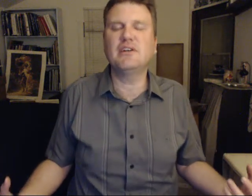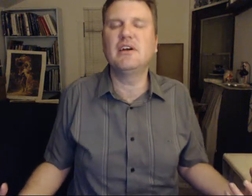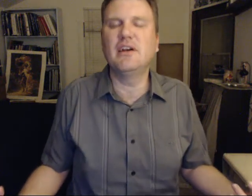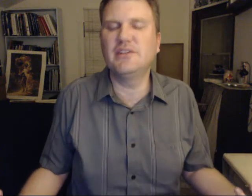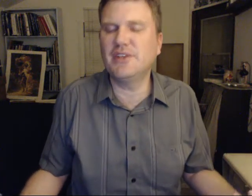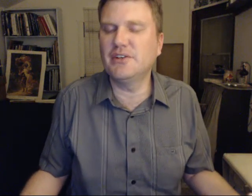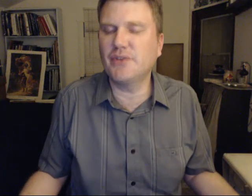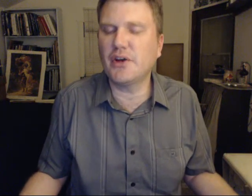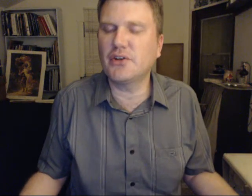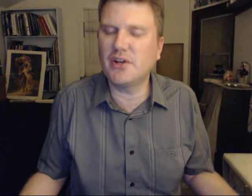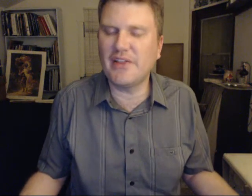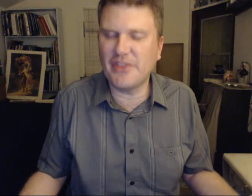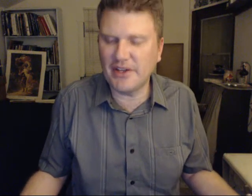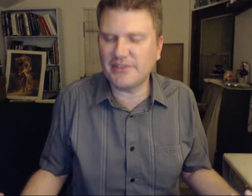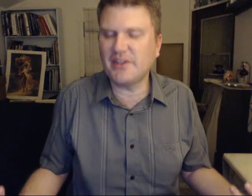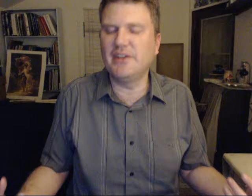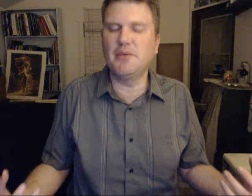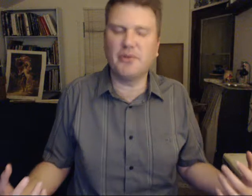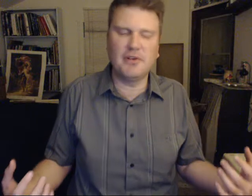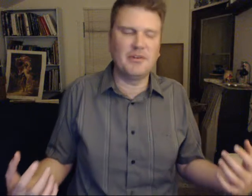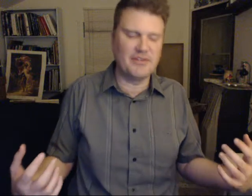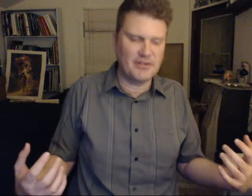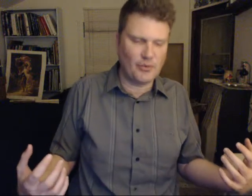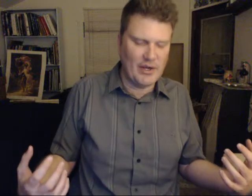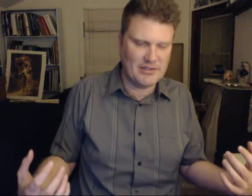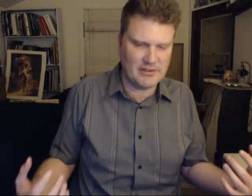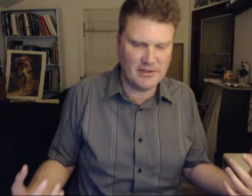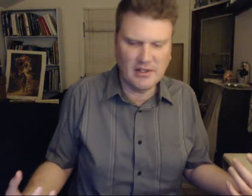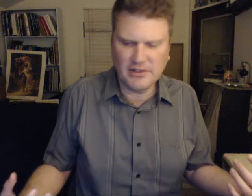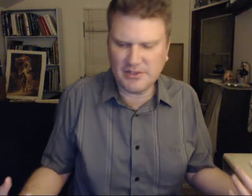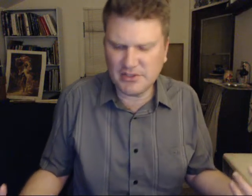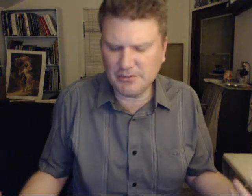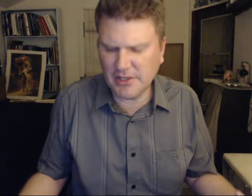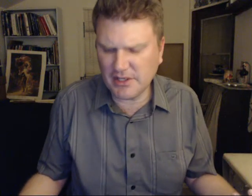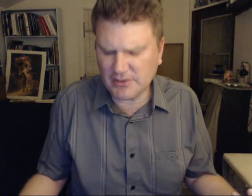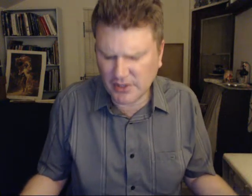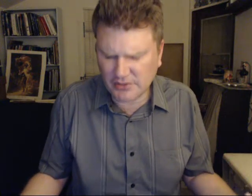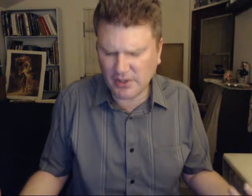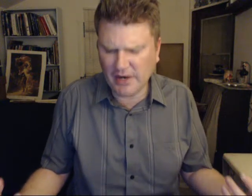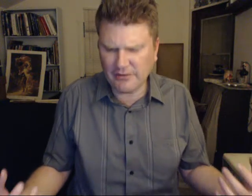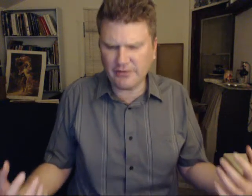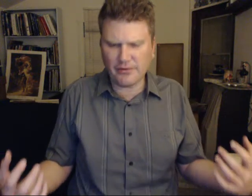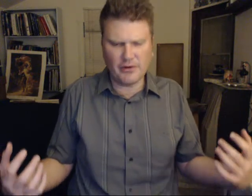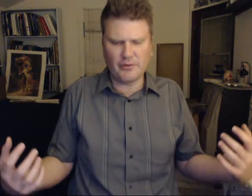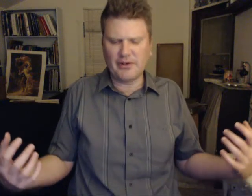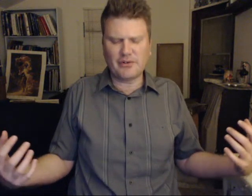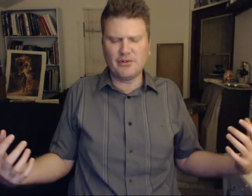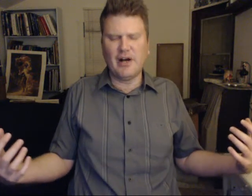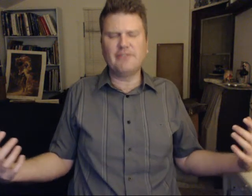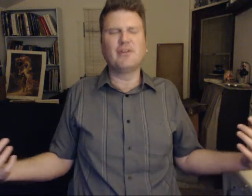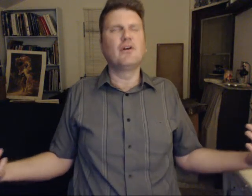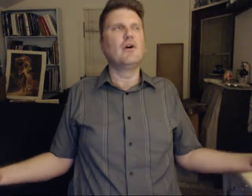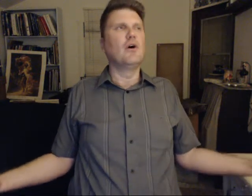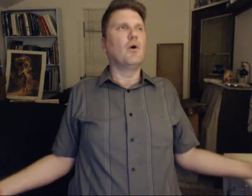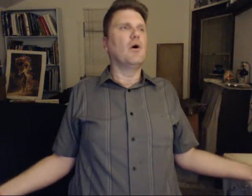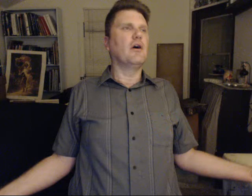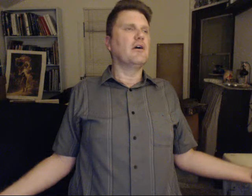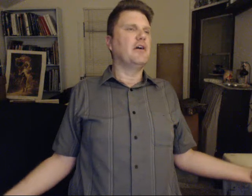And you say he's very good at this, and they put him in a situation. Such as being a truck driver for the rest of your life, or a